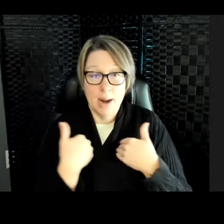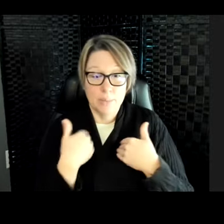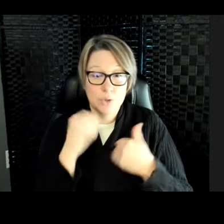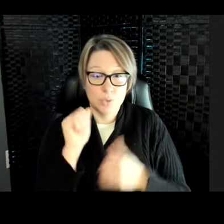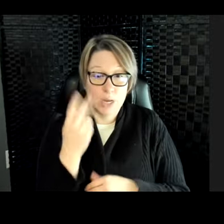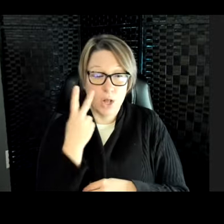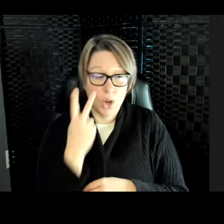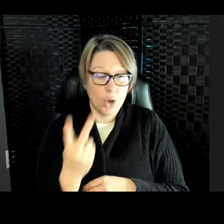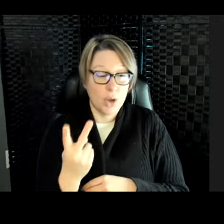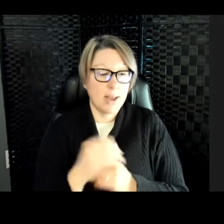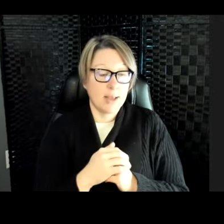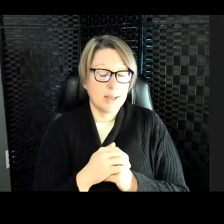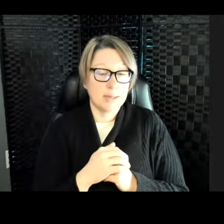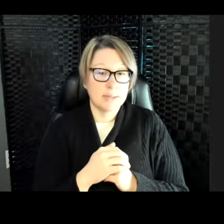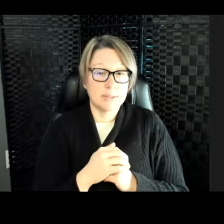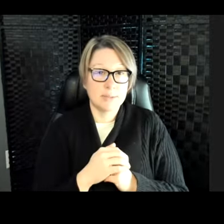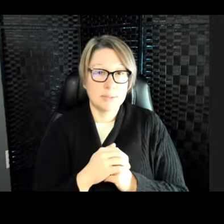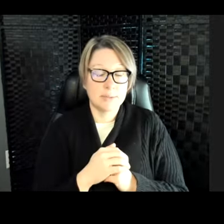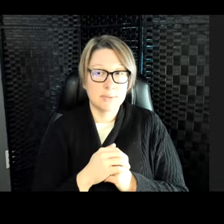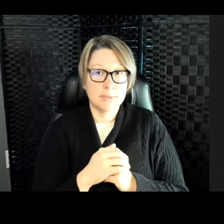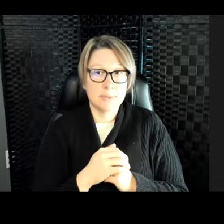the, well, native to Ohio.